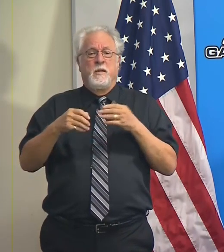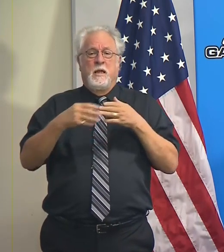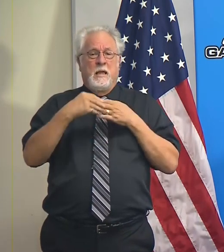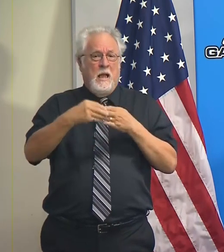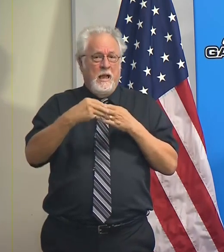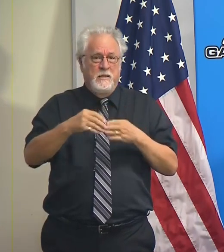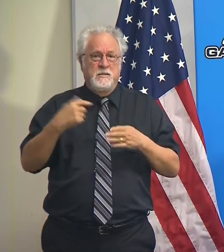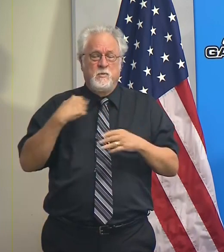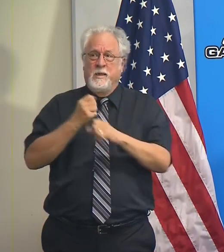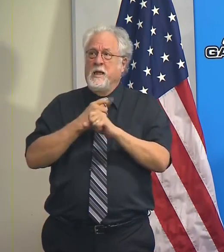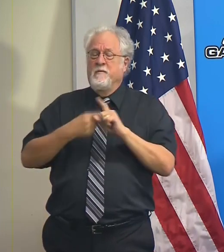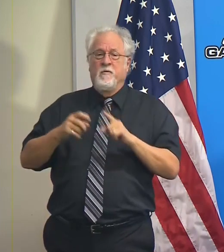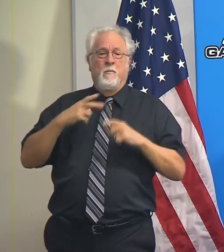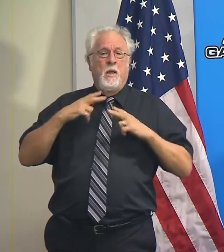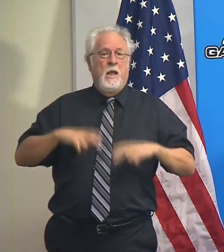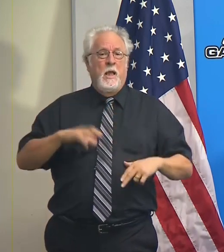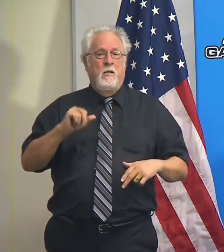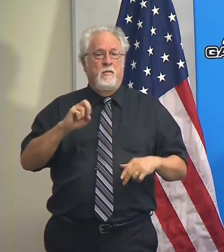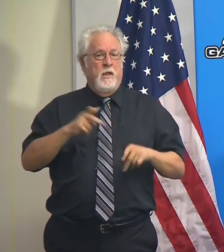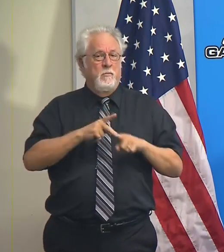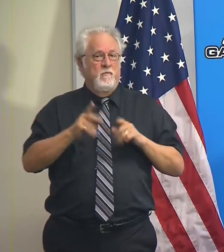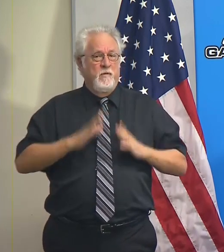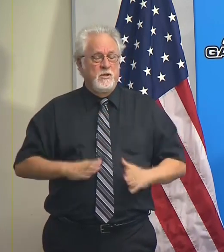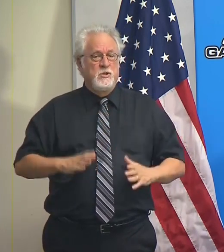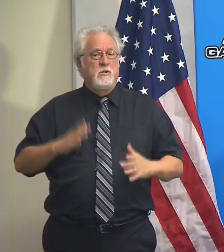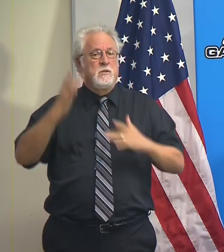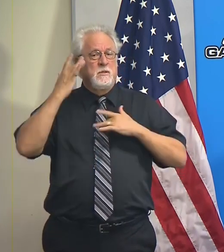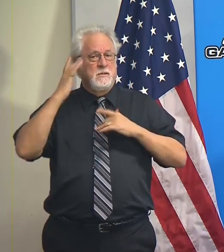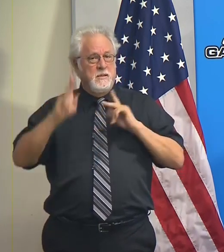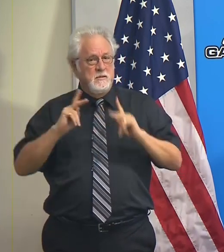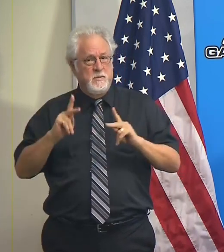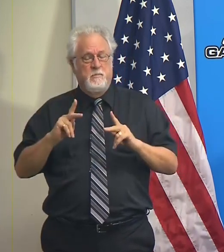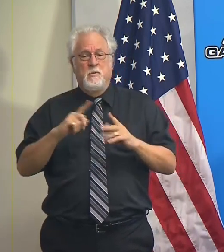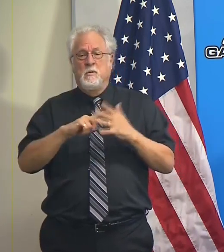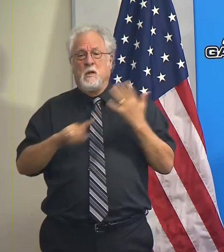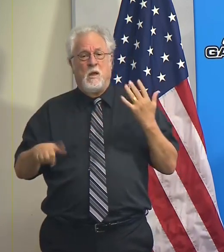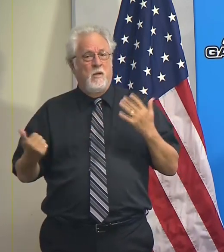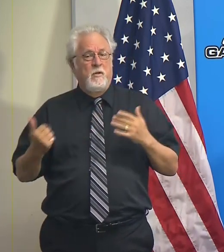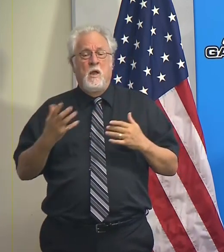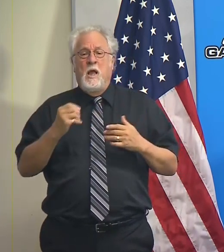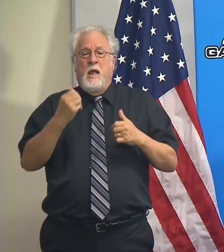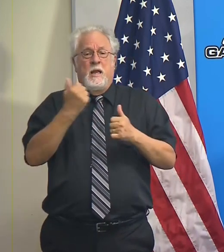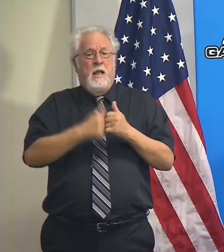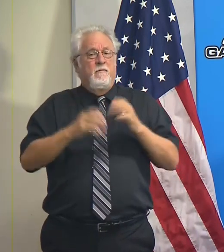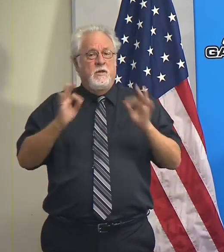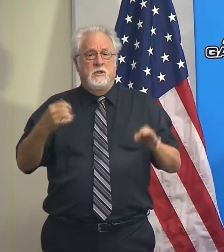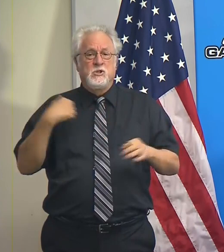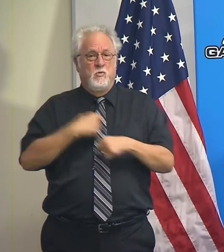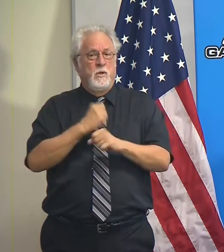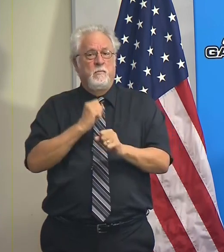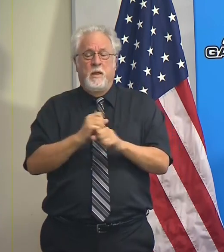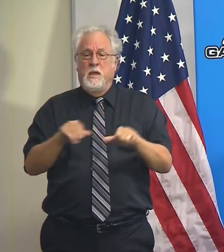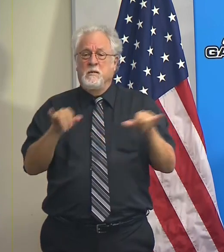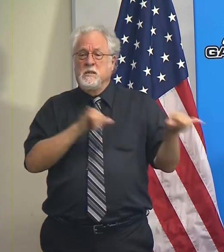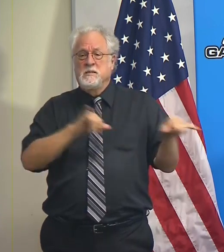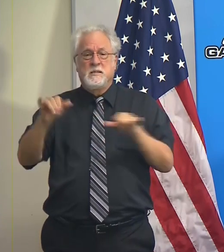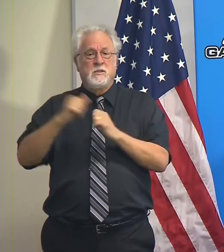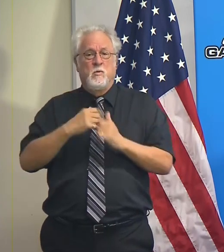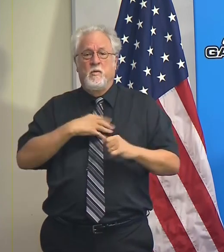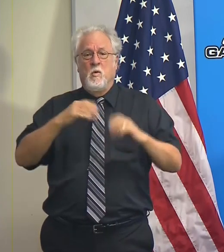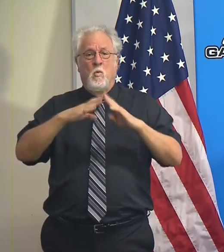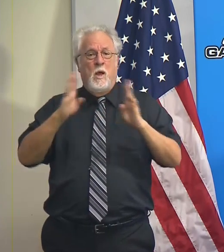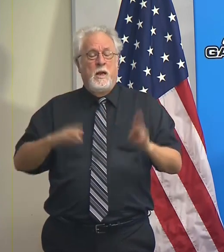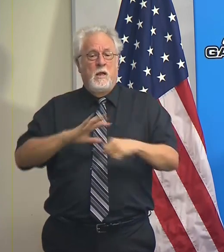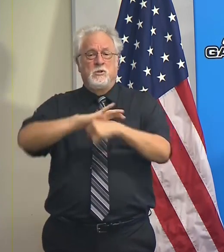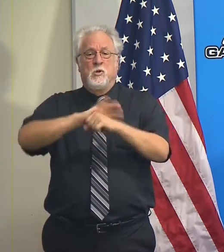we've been getting from healthcare professionals, epidemiologists and others. And every decision that we've made has been consistent with the White House